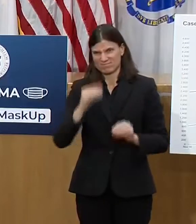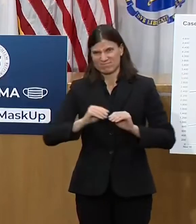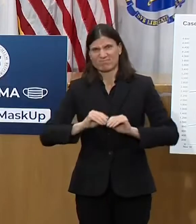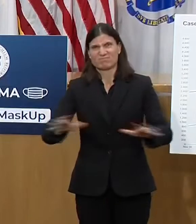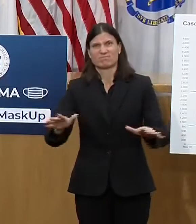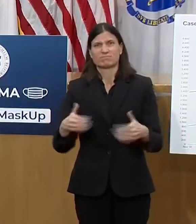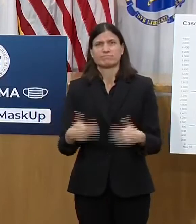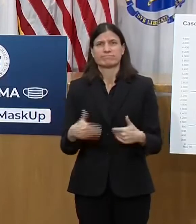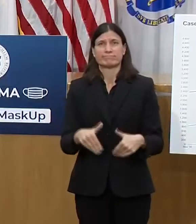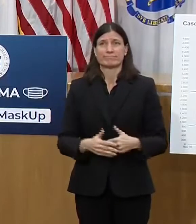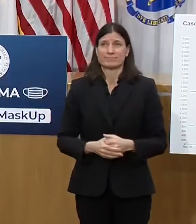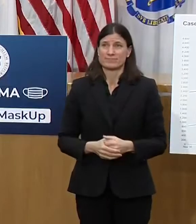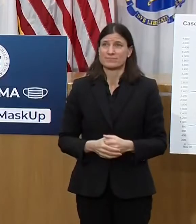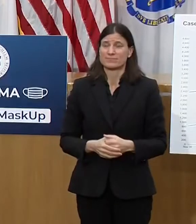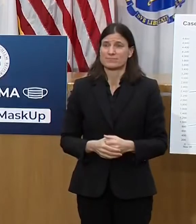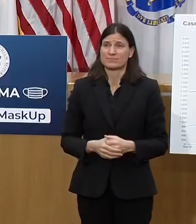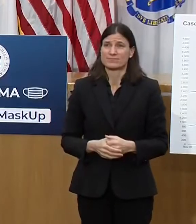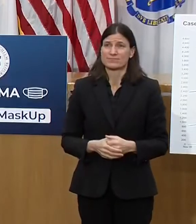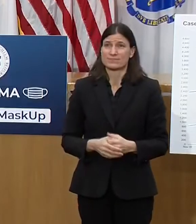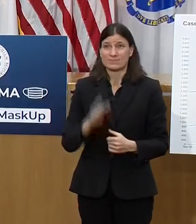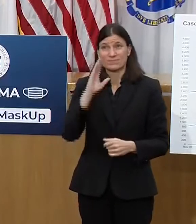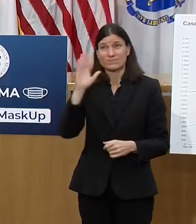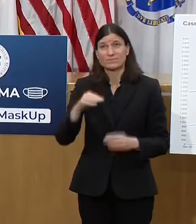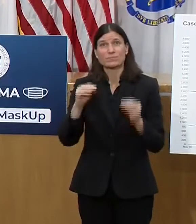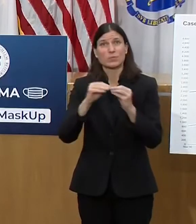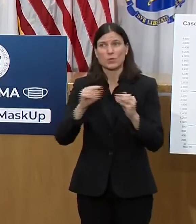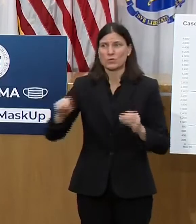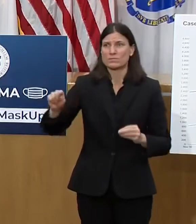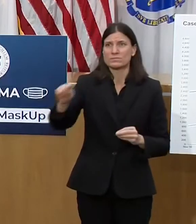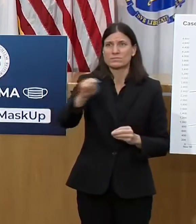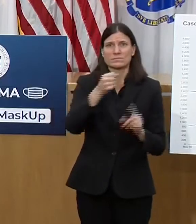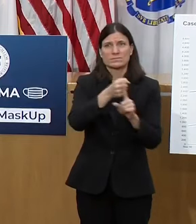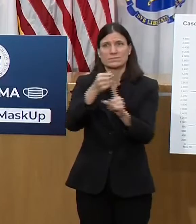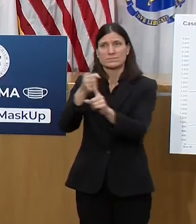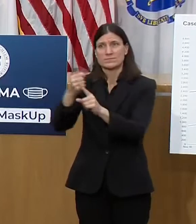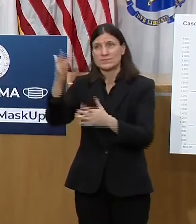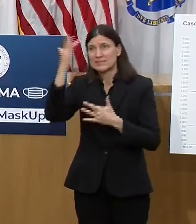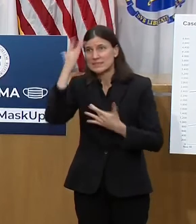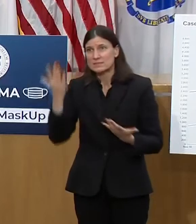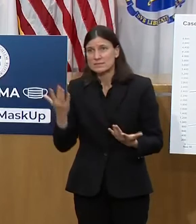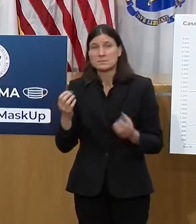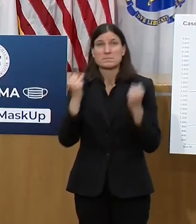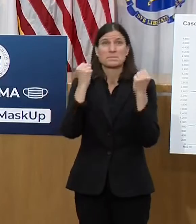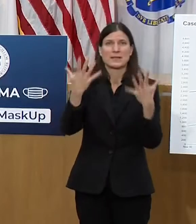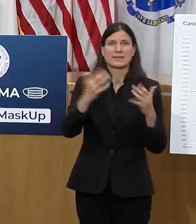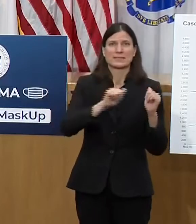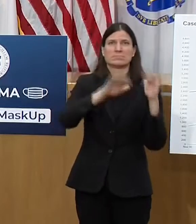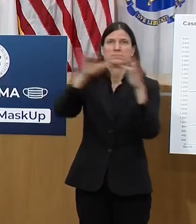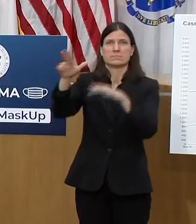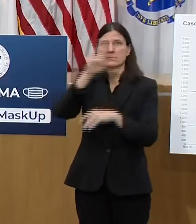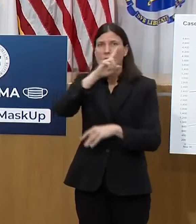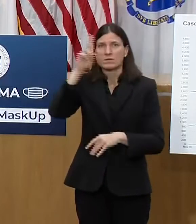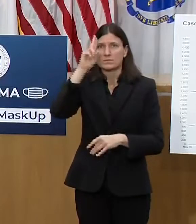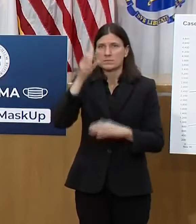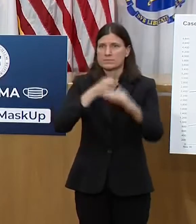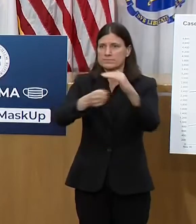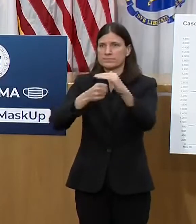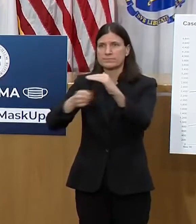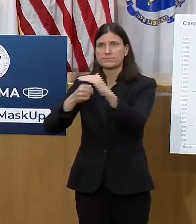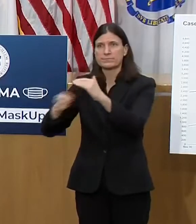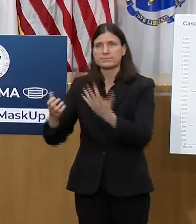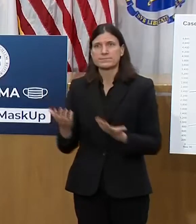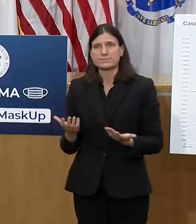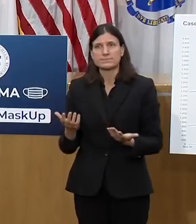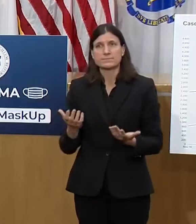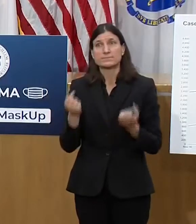More people are sick, more people need hospital-level